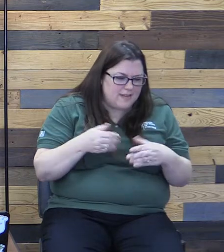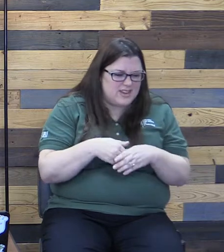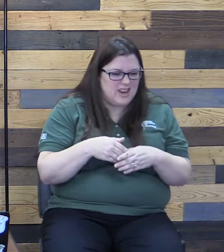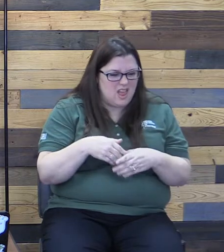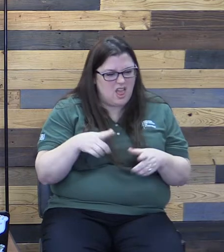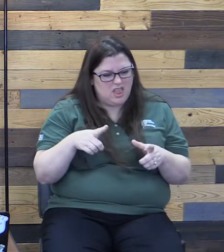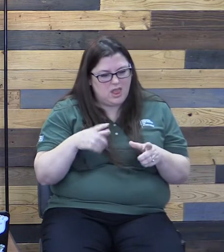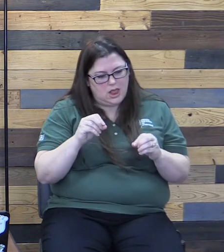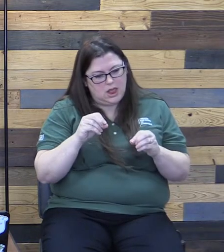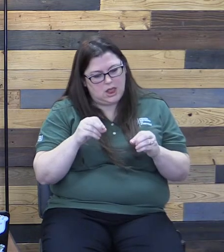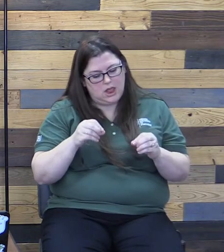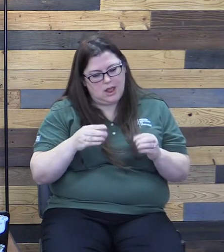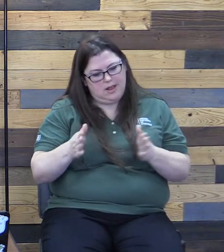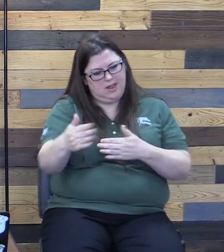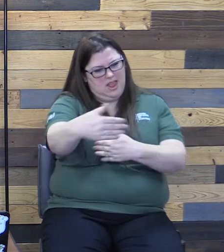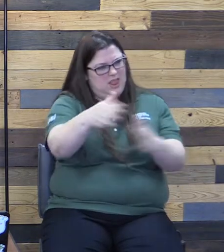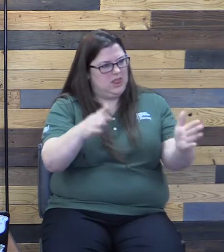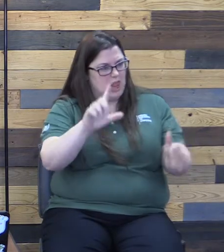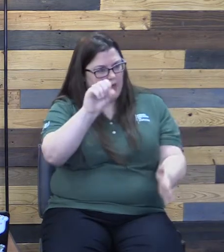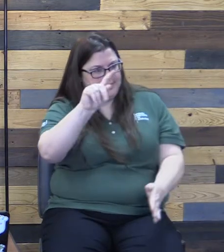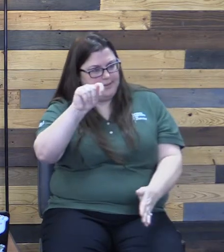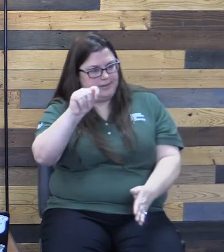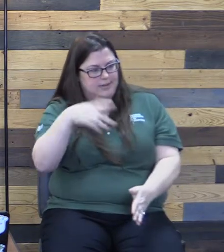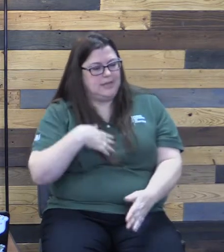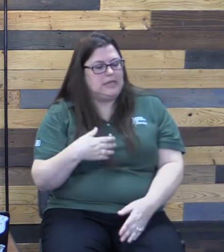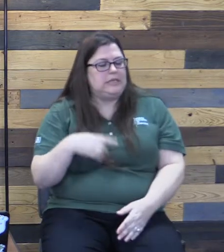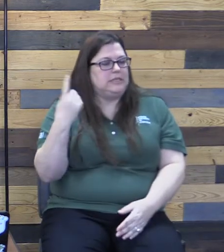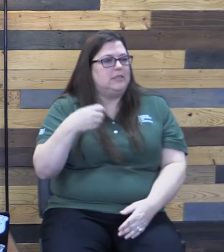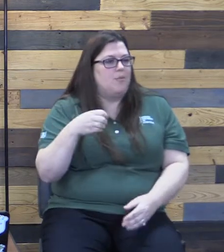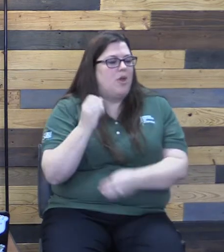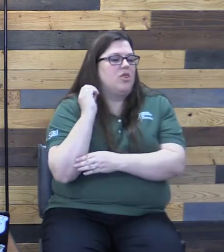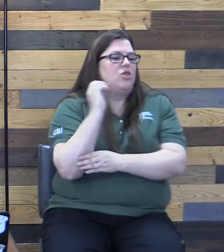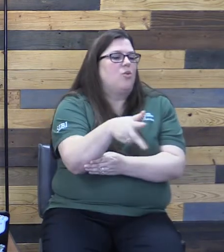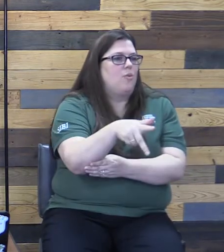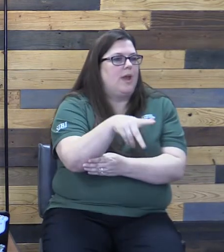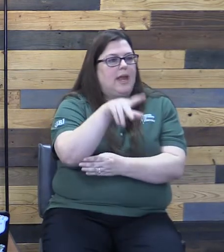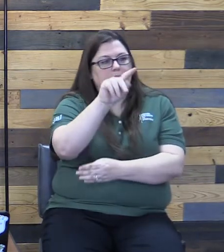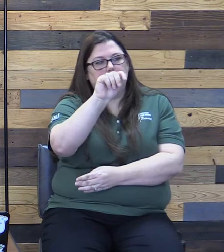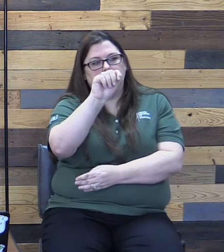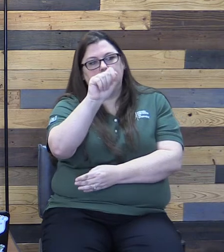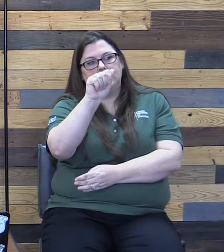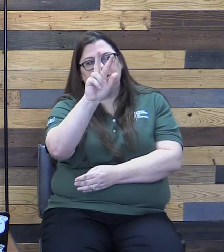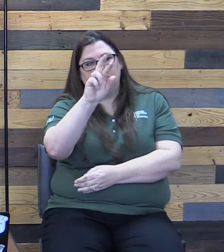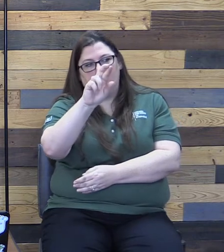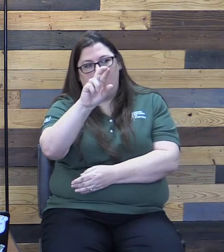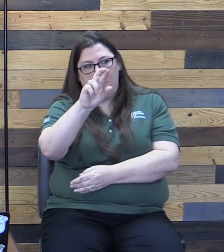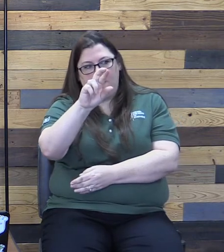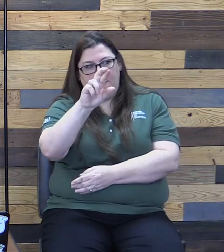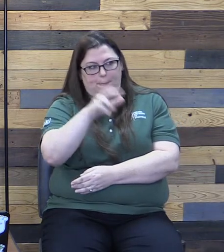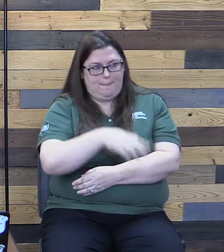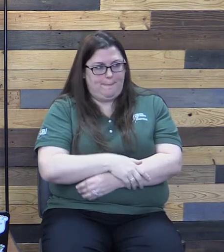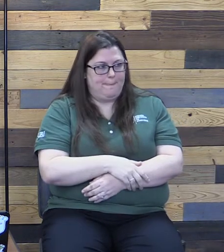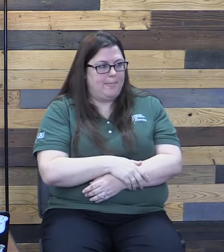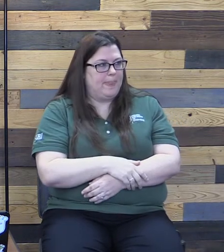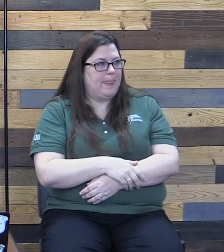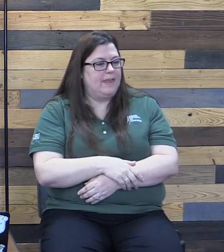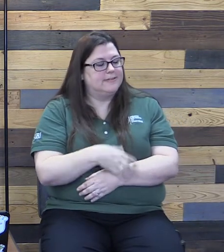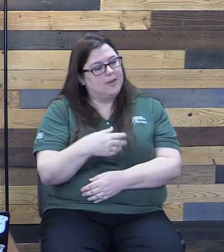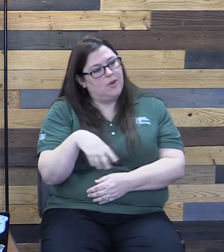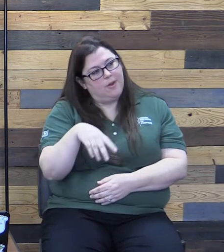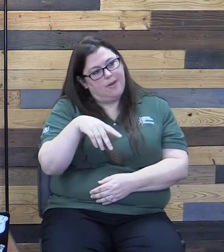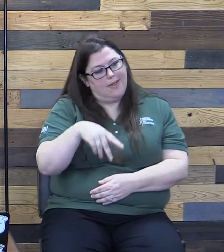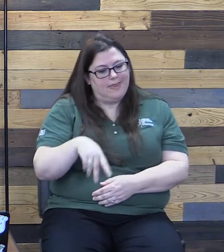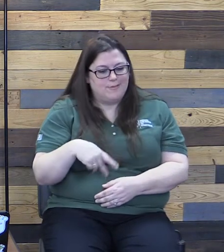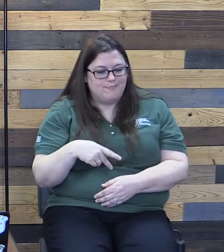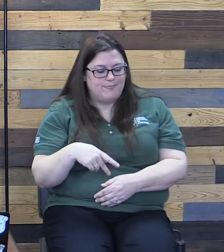and someone carelessly threw away tar in one of the areas where the puppies lived. So the puppies,